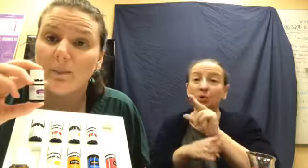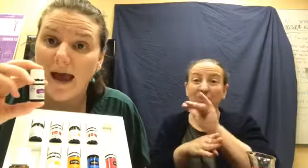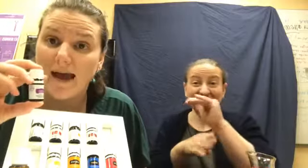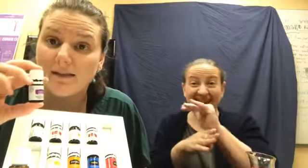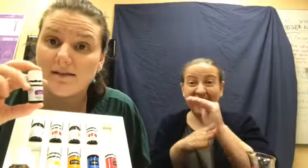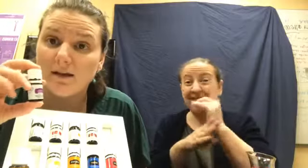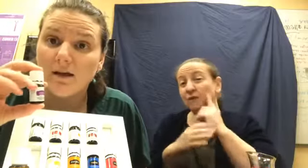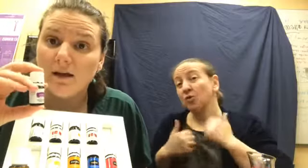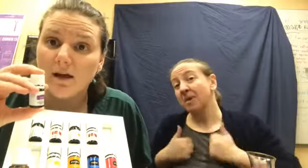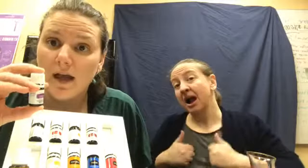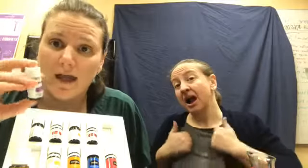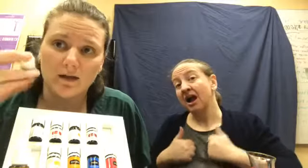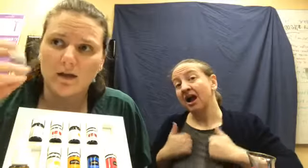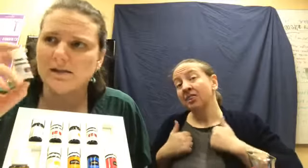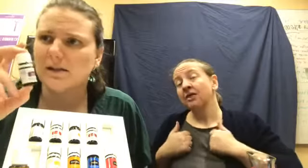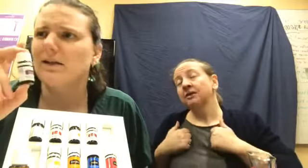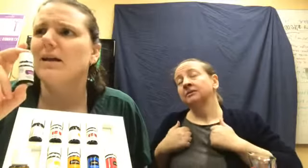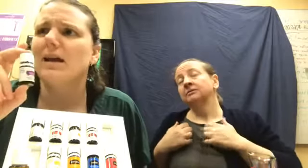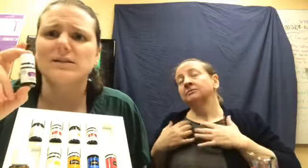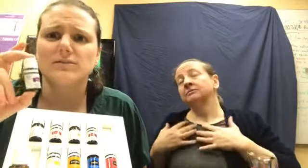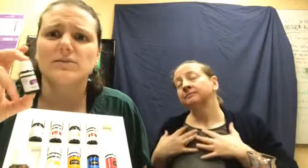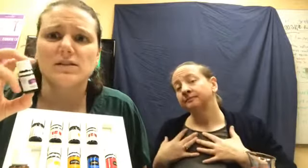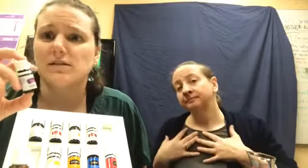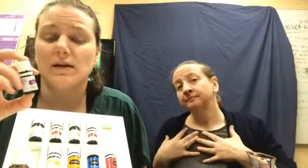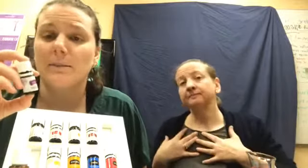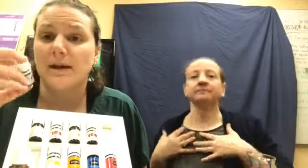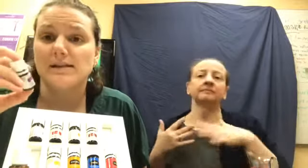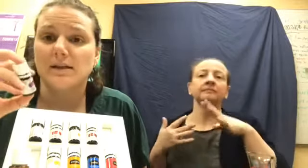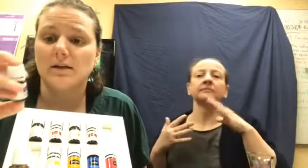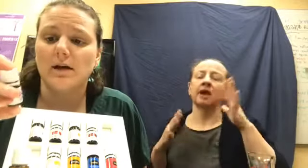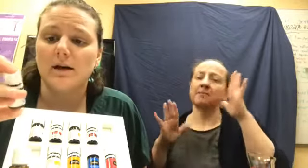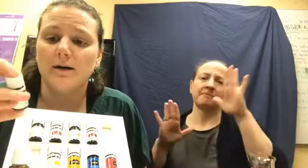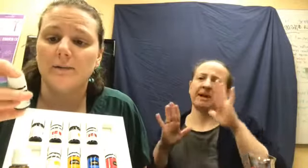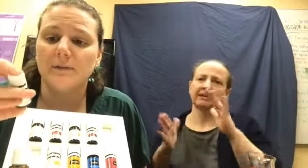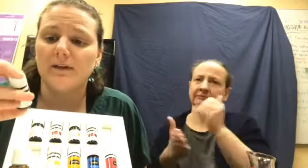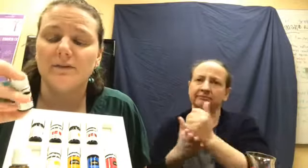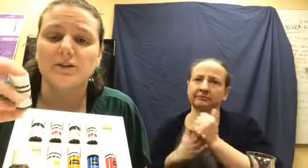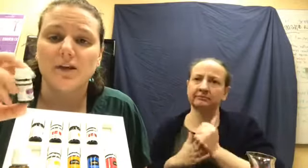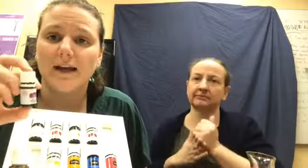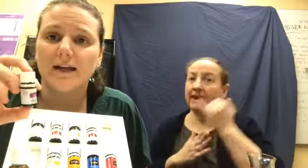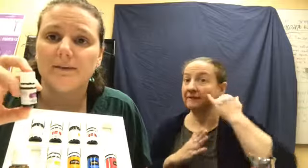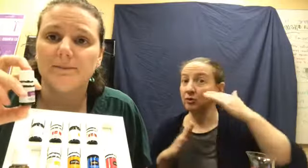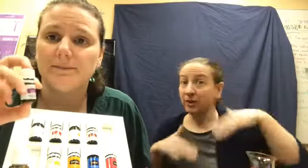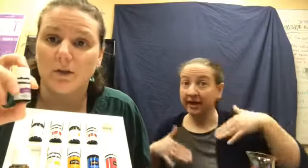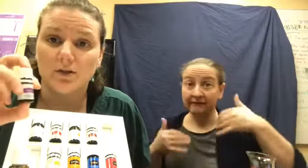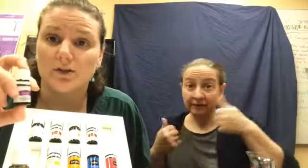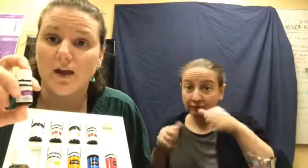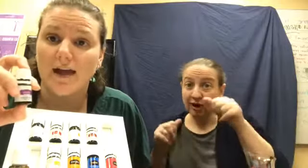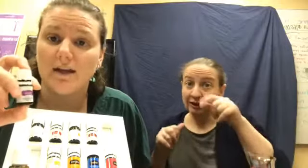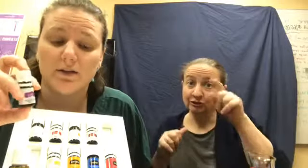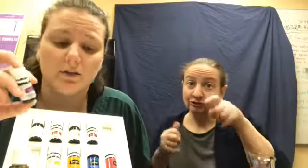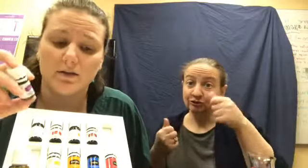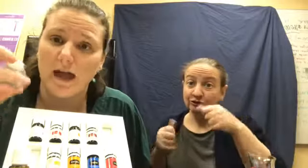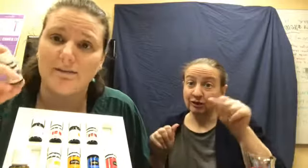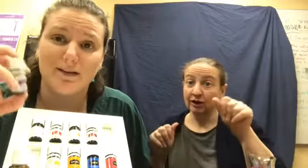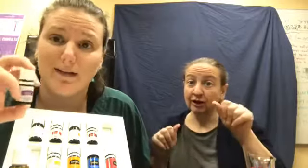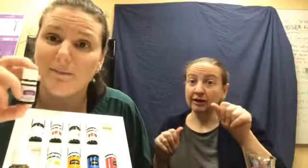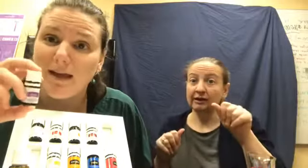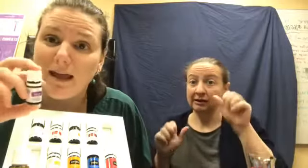baths. And it's, it's just amazing. Um, if you haven't tried it, you should try it. You can have it in lemonade